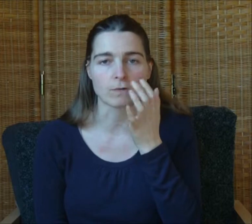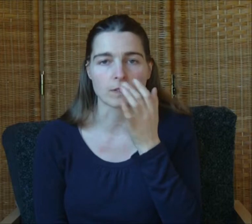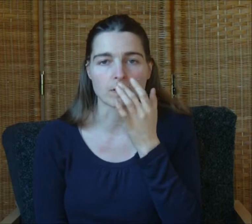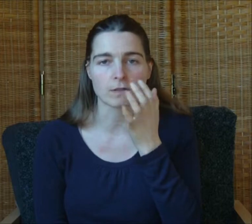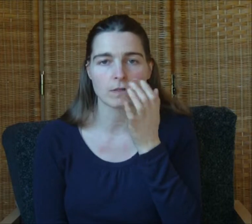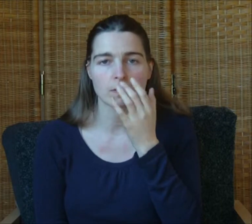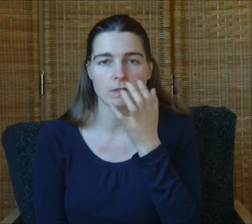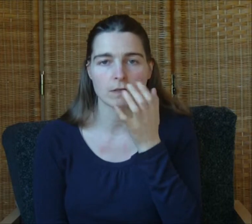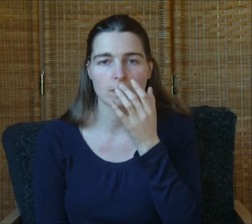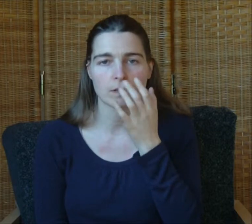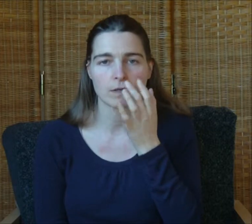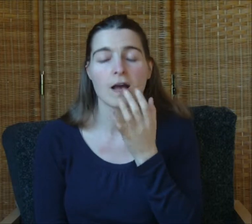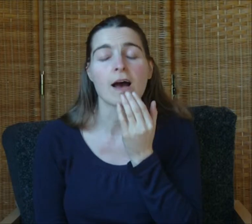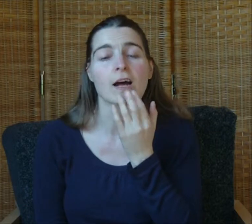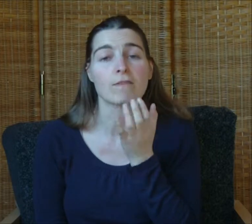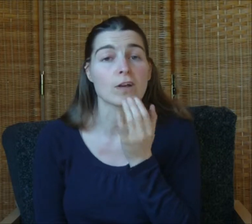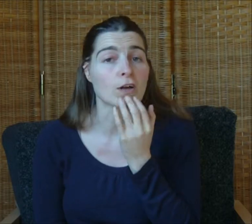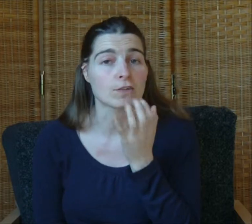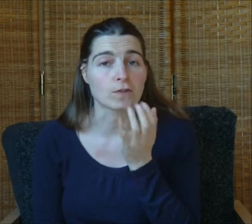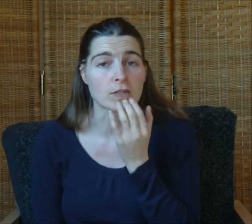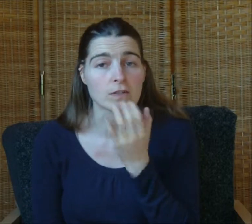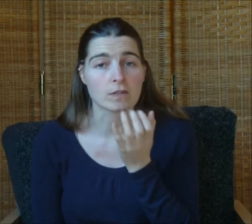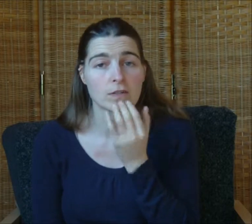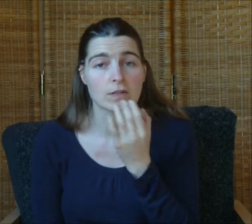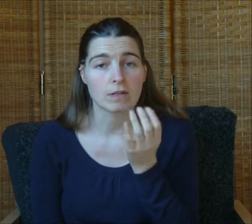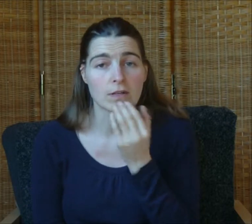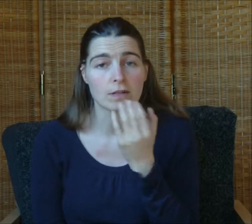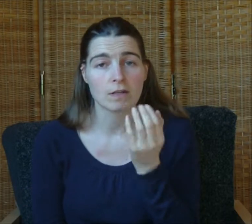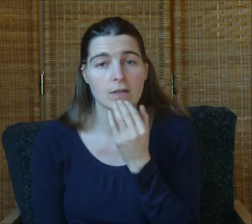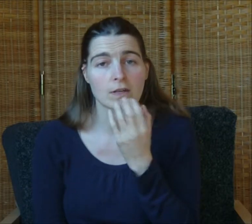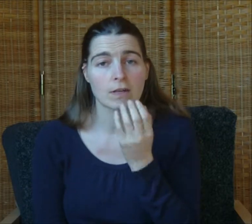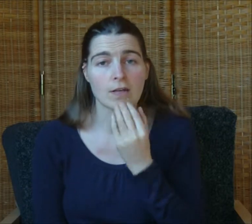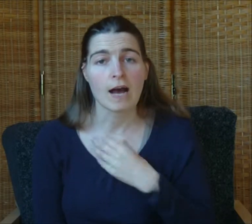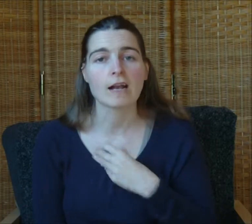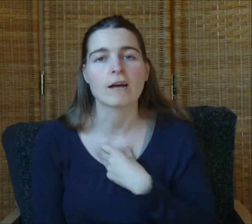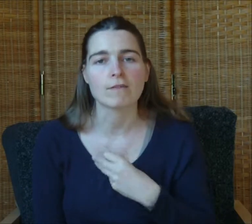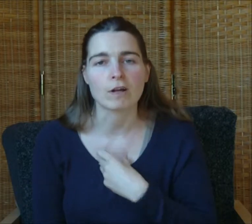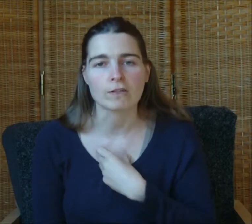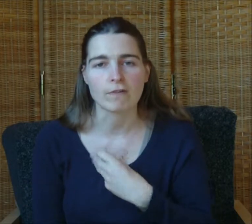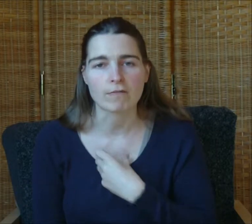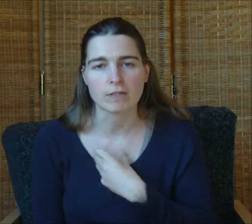reasons. And I have lots of reasons. And I have lots of evidence.